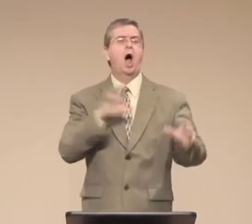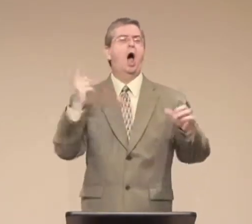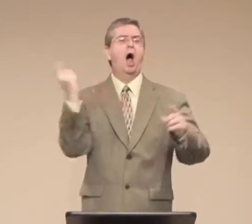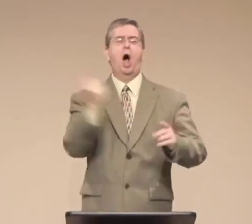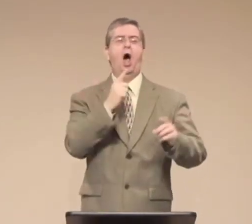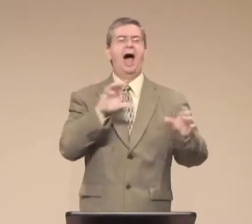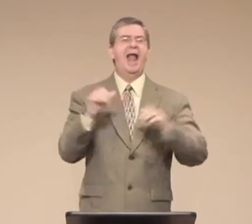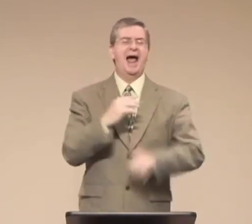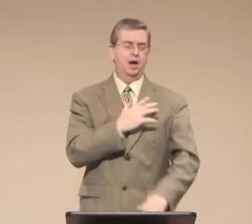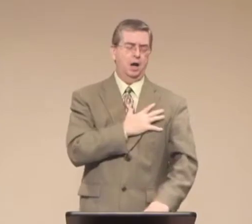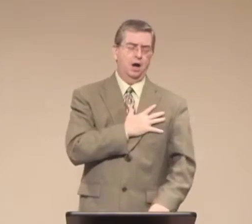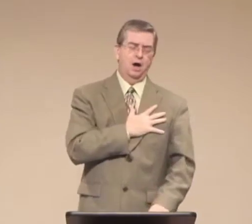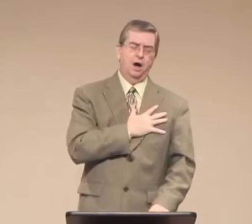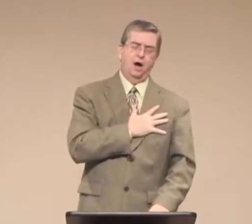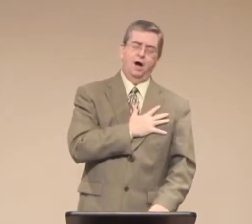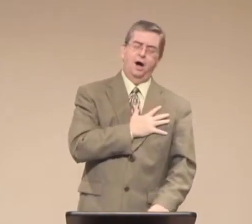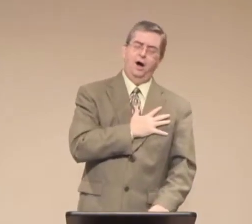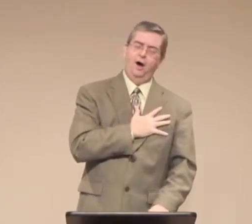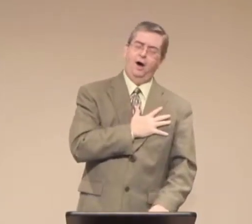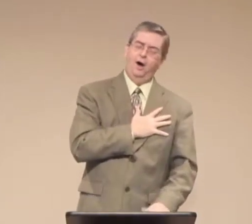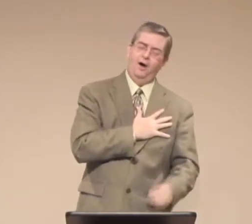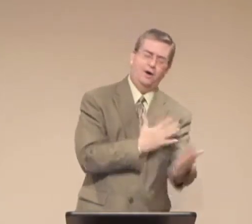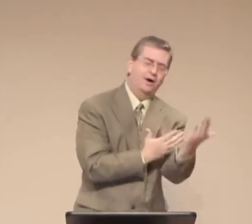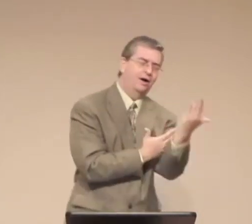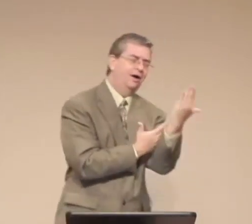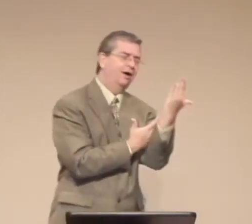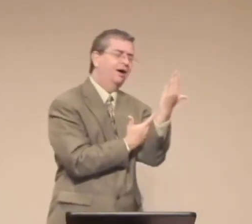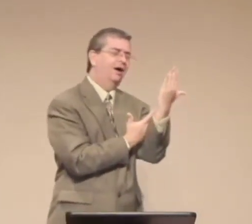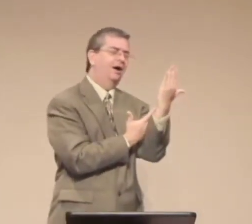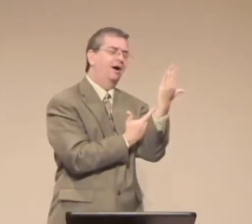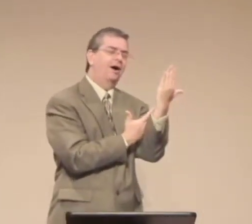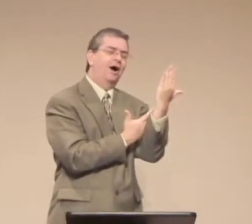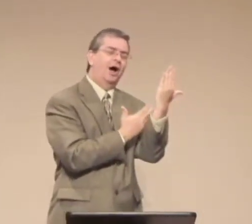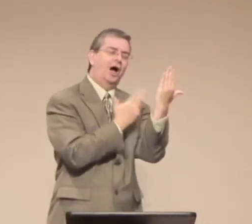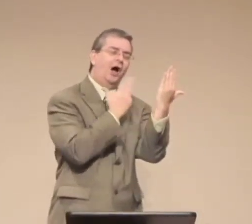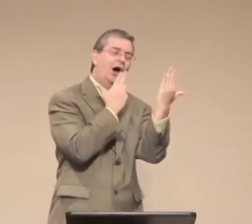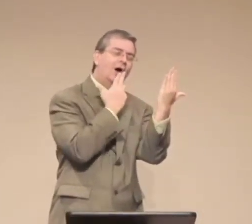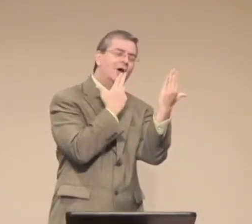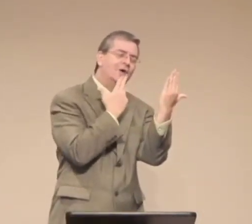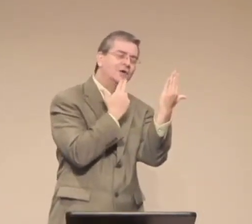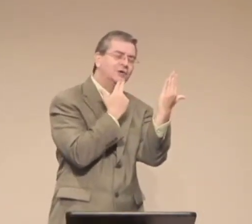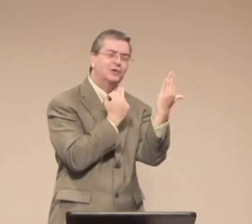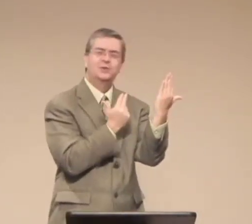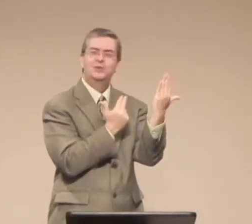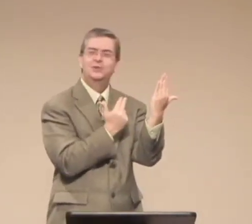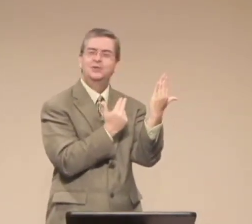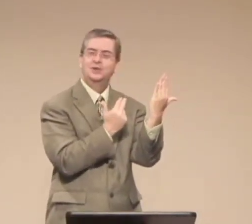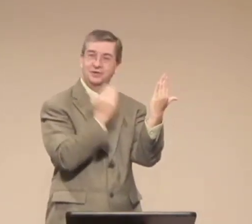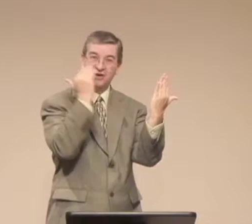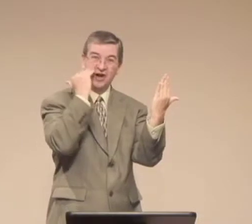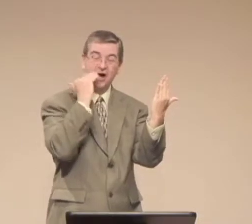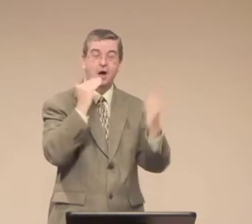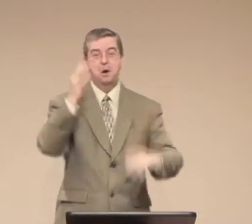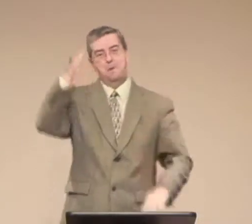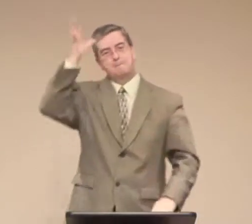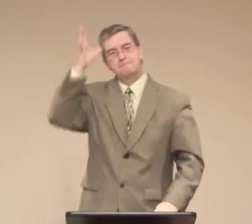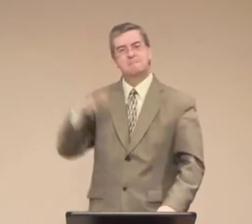And you know how women are, when they see a newborn, their hearts